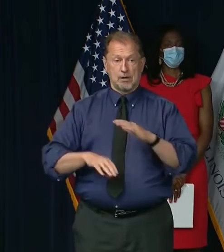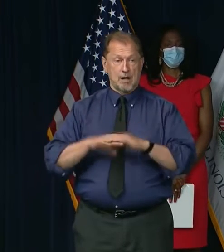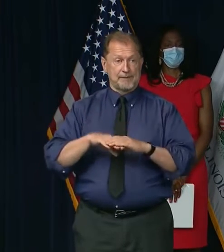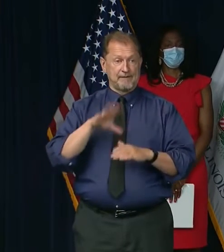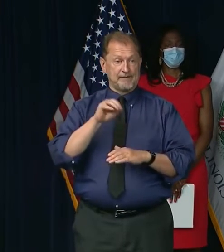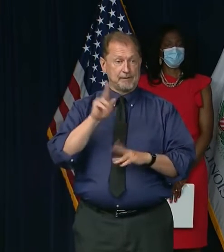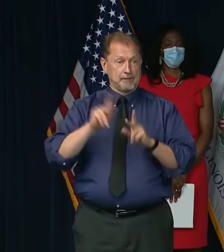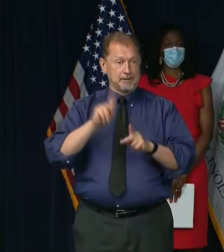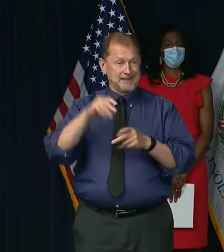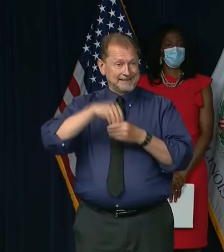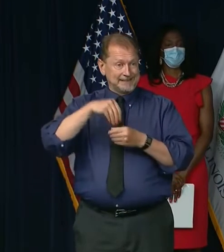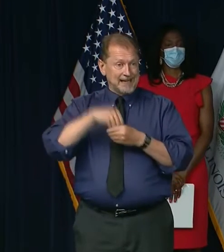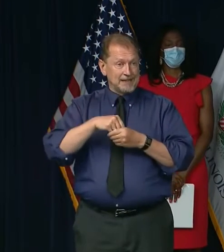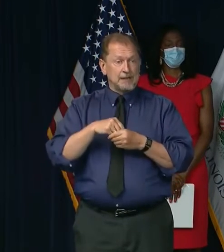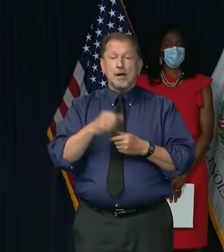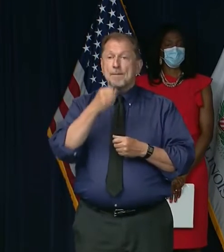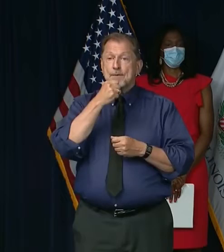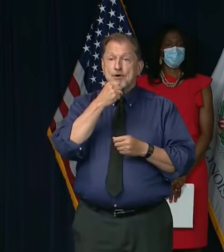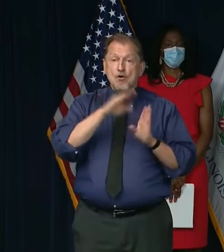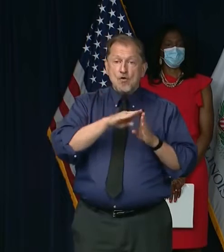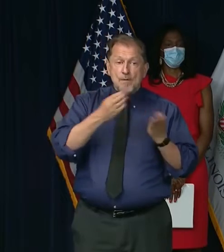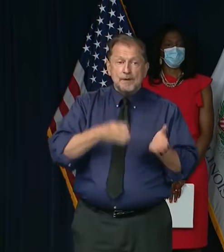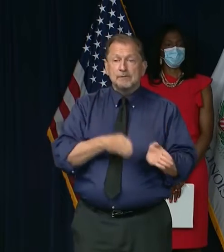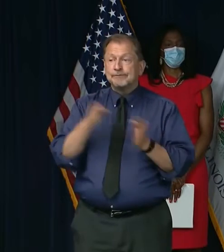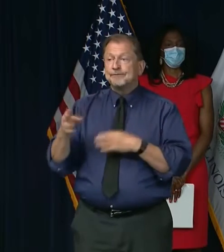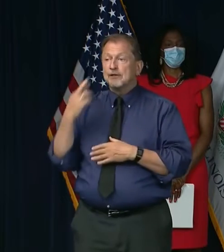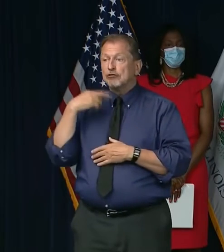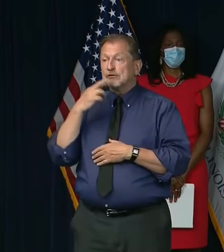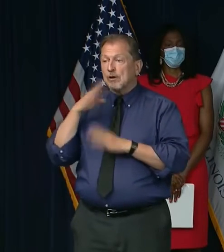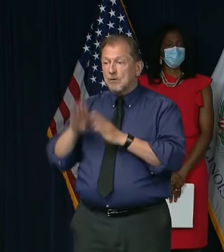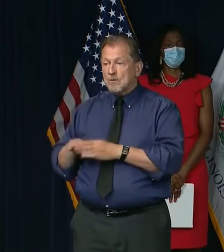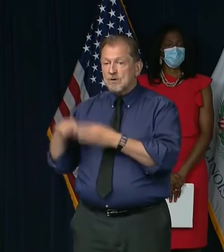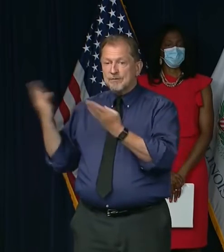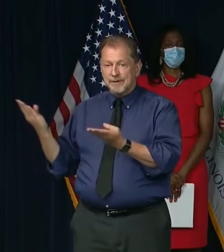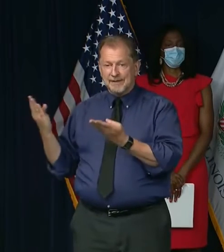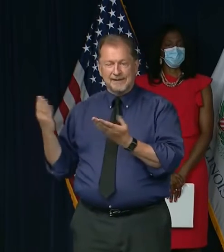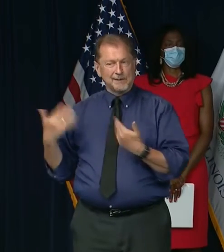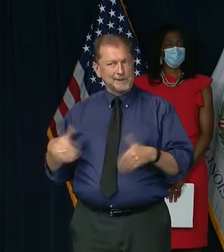bars opening, dining rooms, and dining restaurants, are you prepared for this risk?